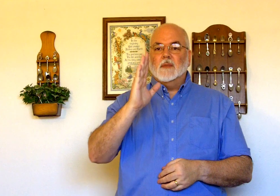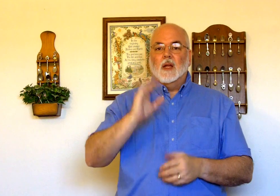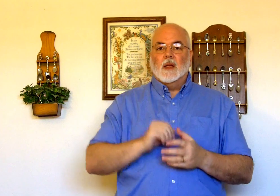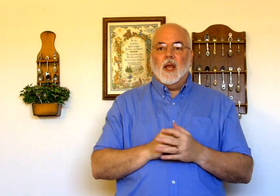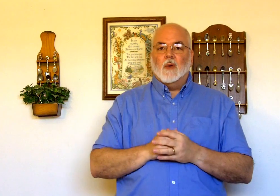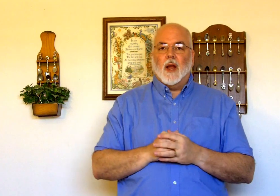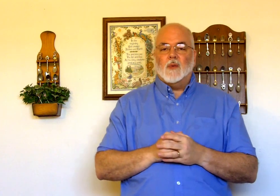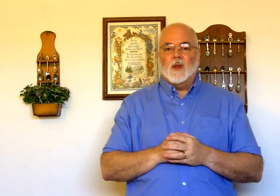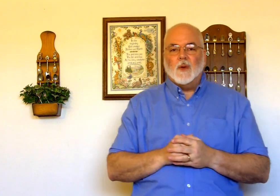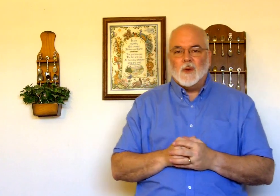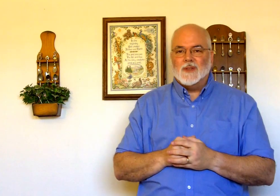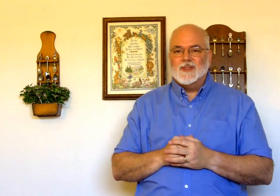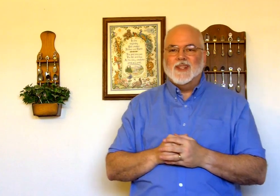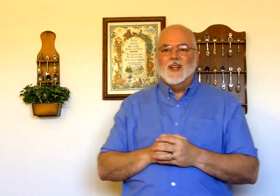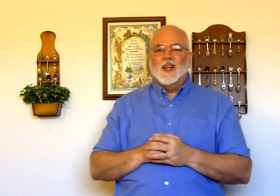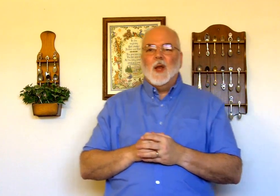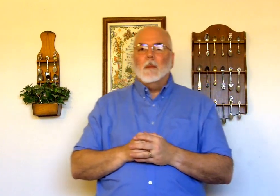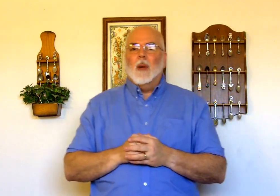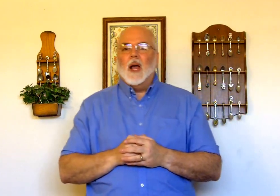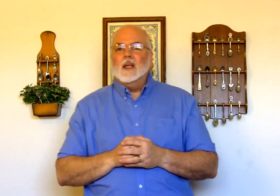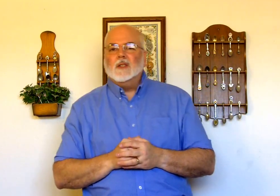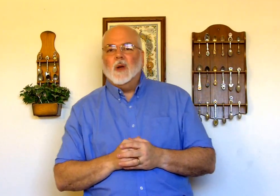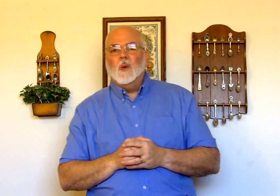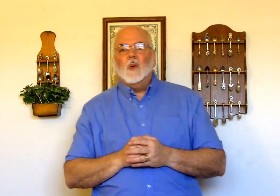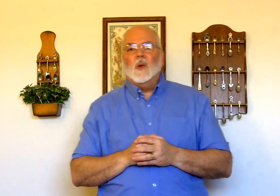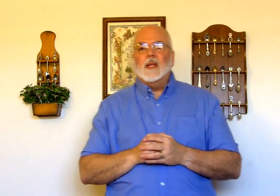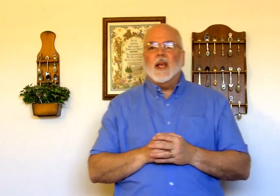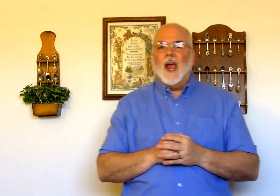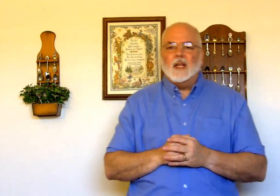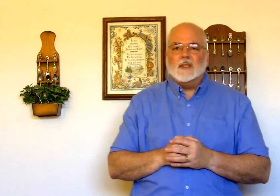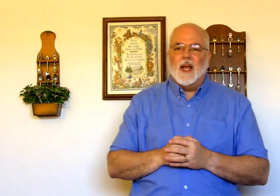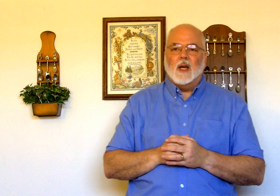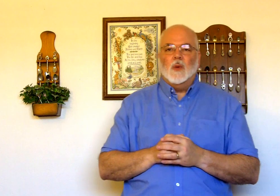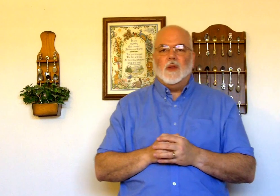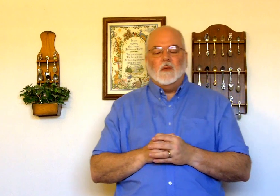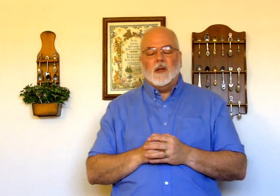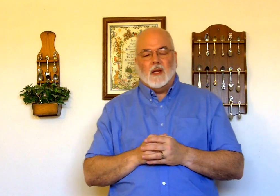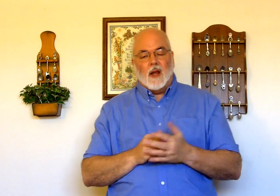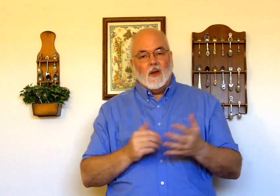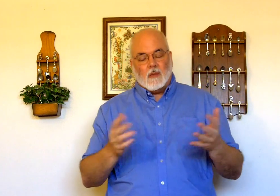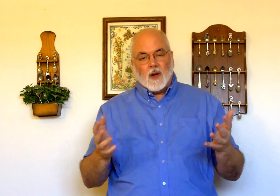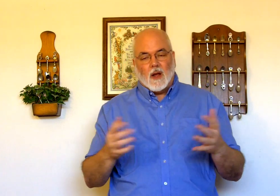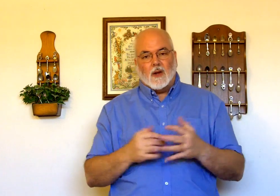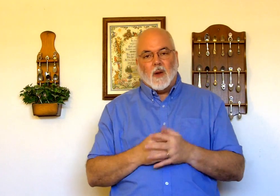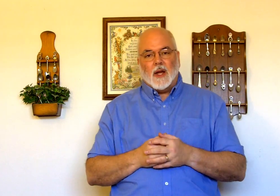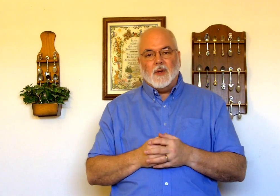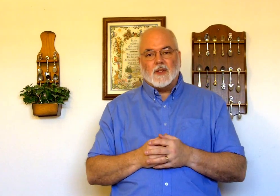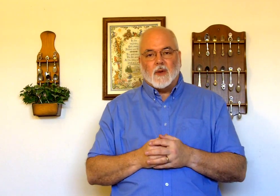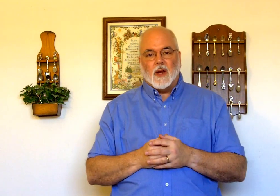okay we're halfway through my soul is cast down within me now you probably ought to know how to do this already